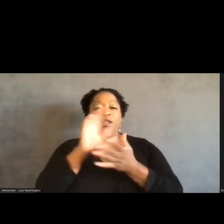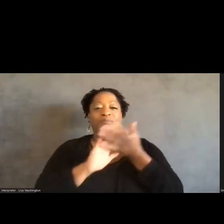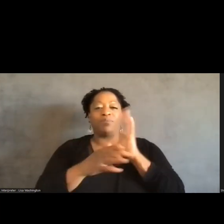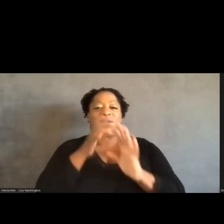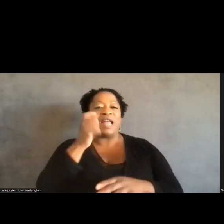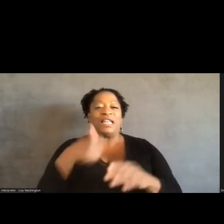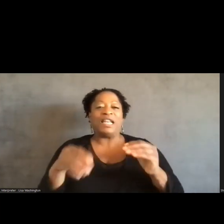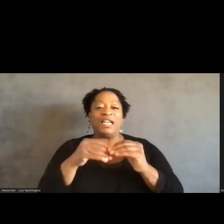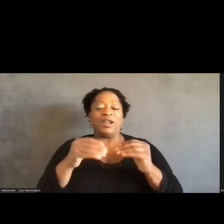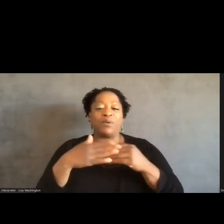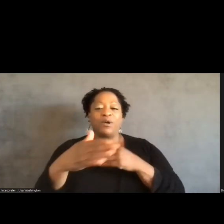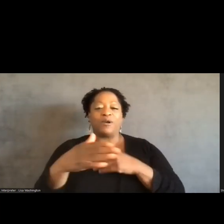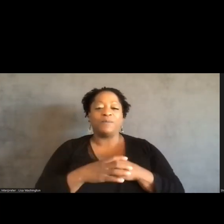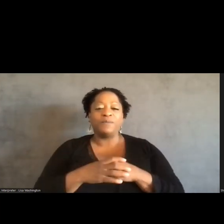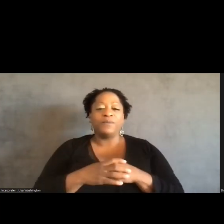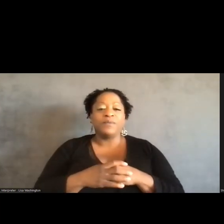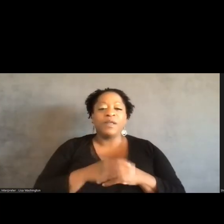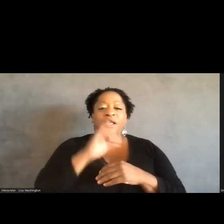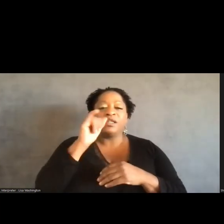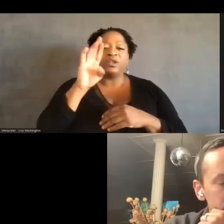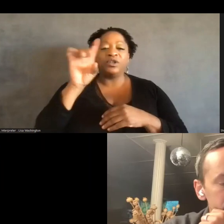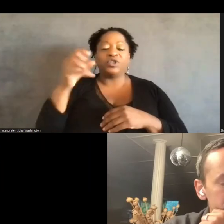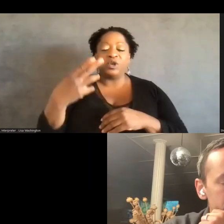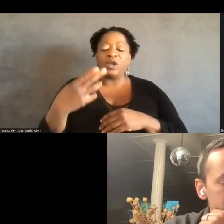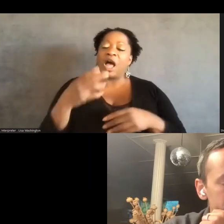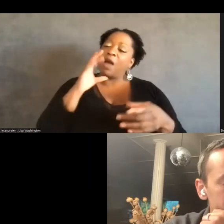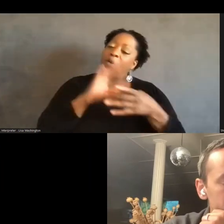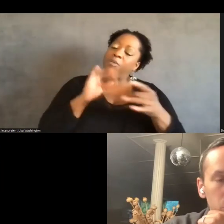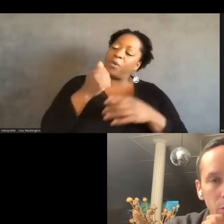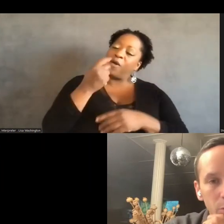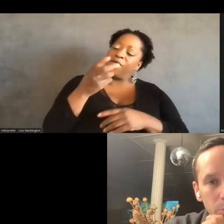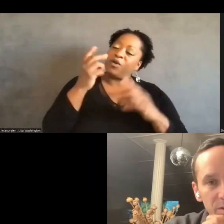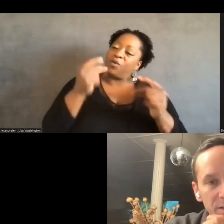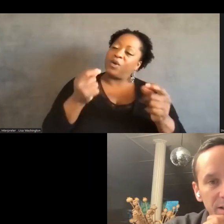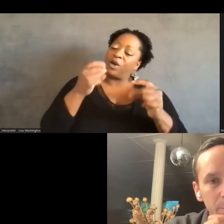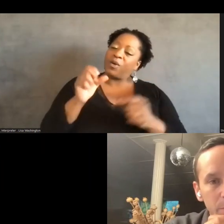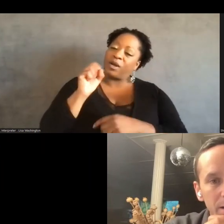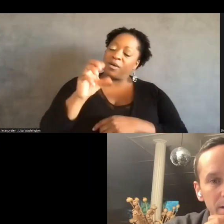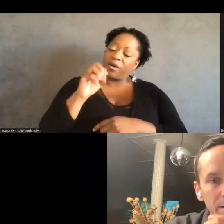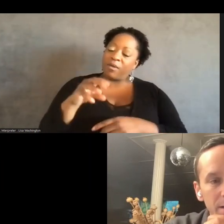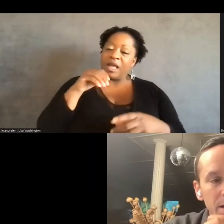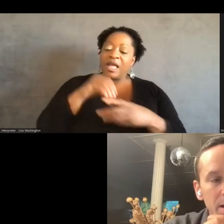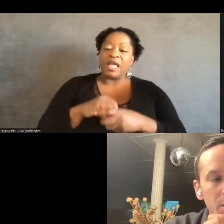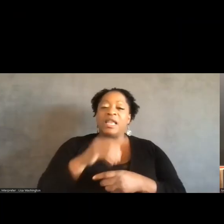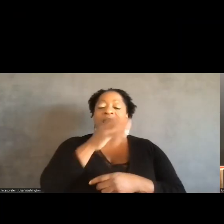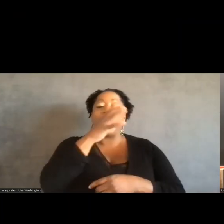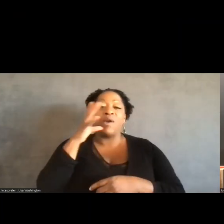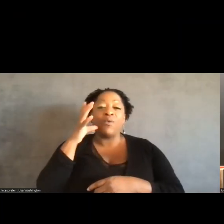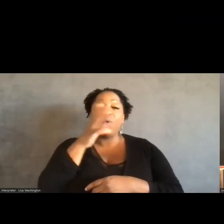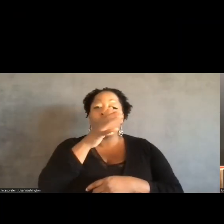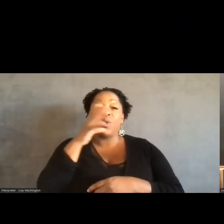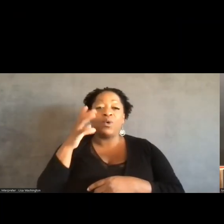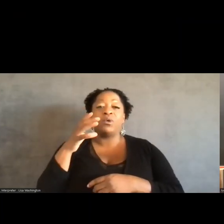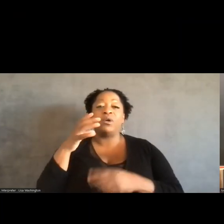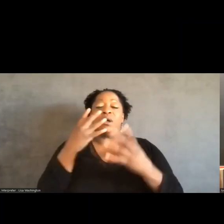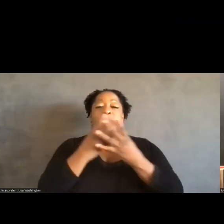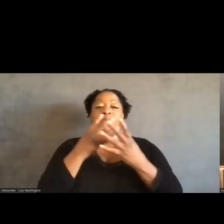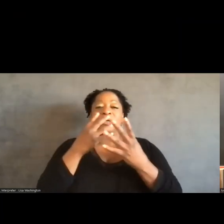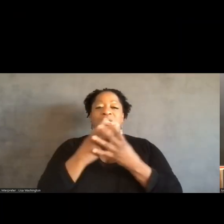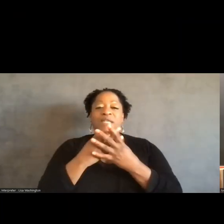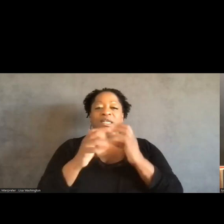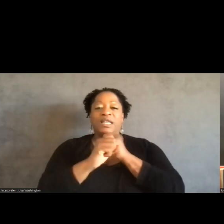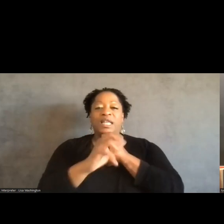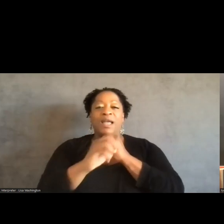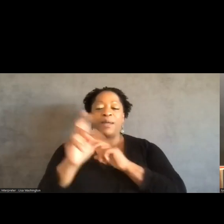I'll say just a couple of real quick things. I think in the context of a rural prison campaign, you know, people join those kinds of